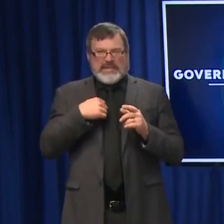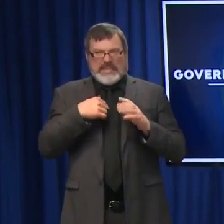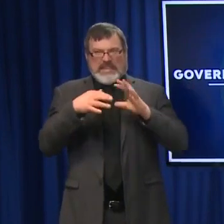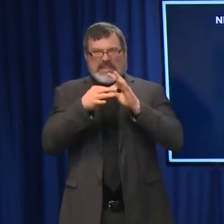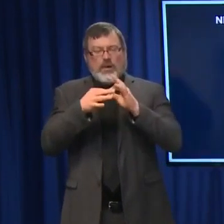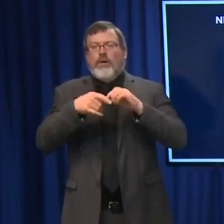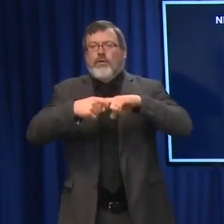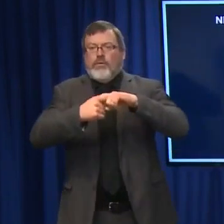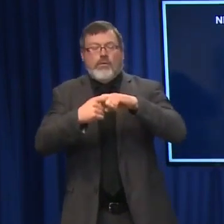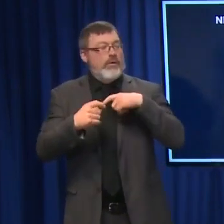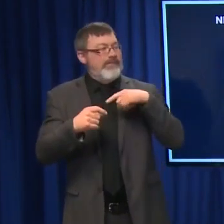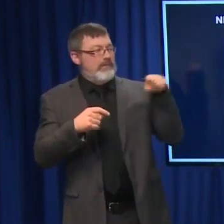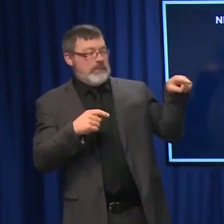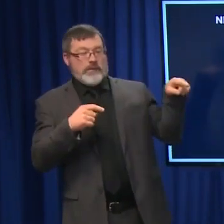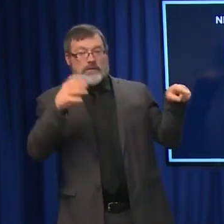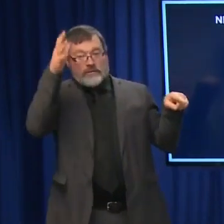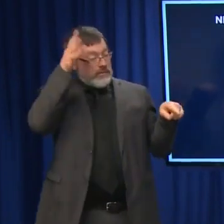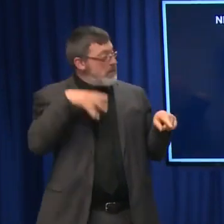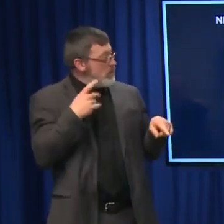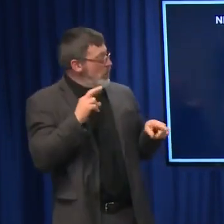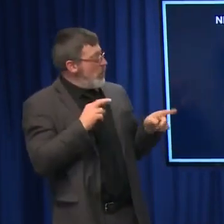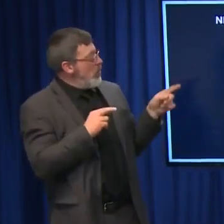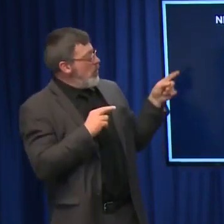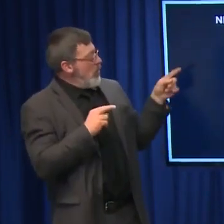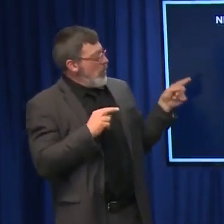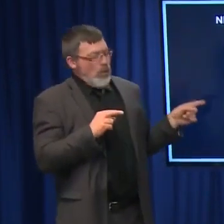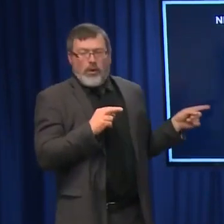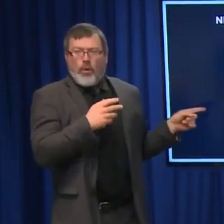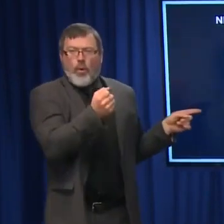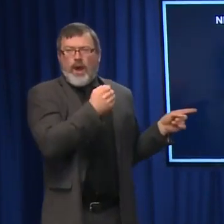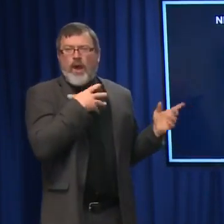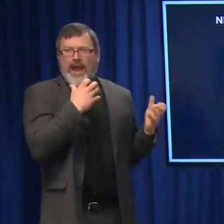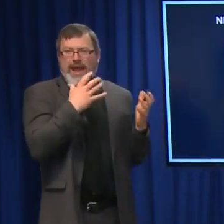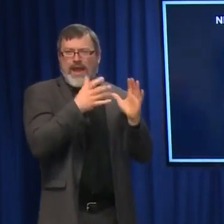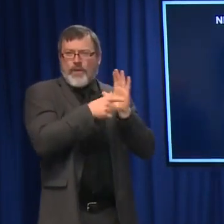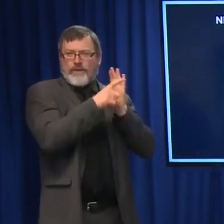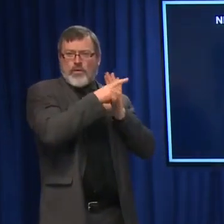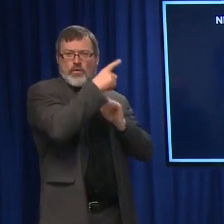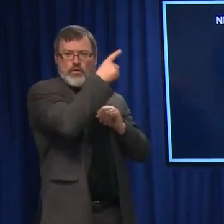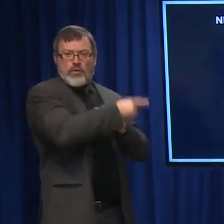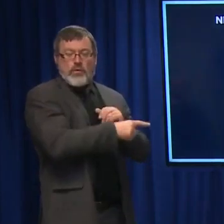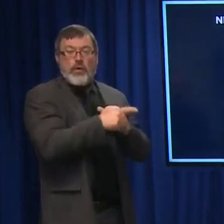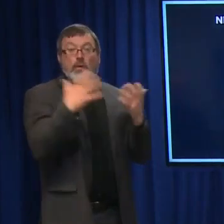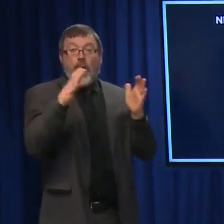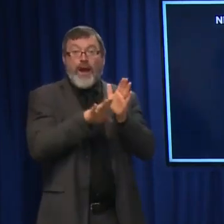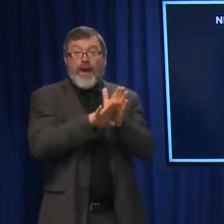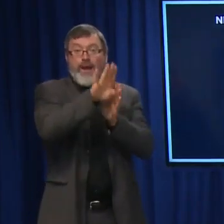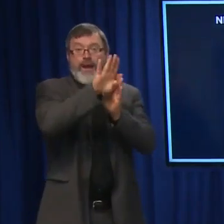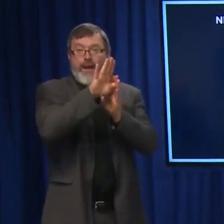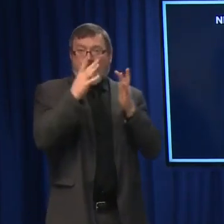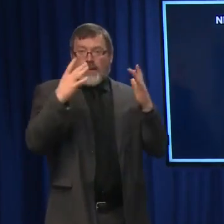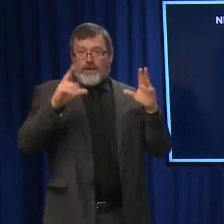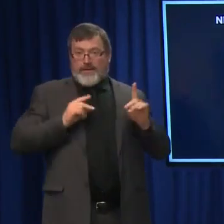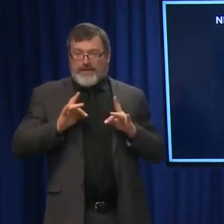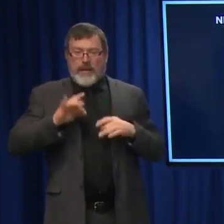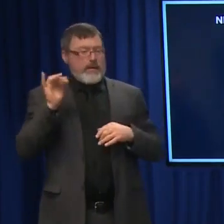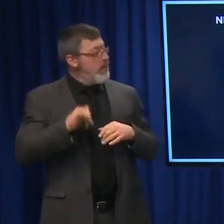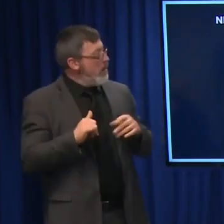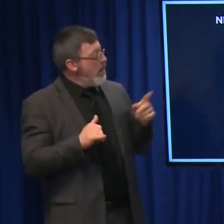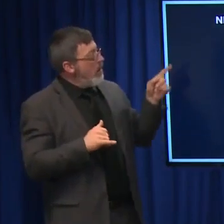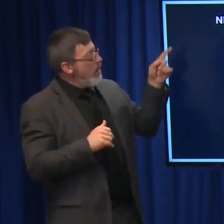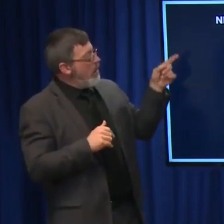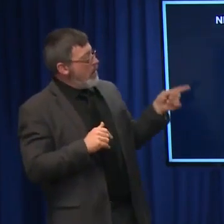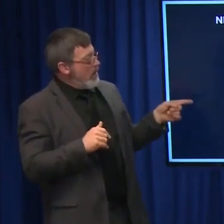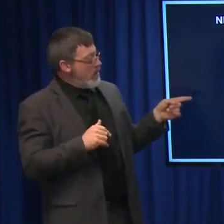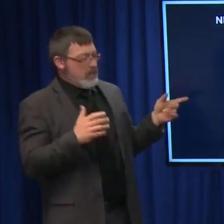data. Somewhat, I wouldn't call it good news, but better than some of the news we've had lately. This is